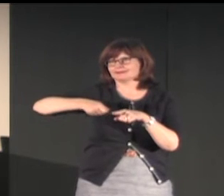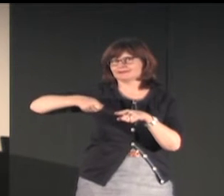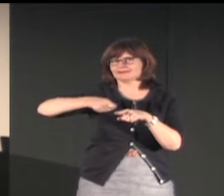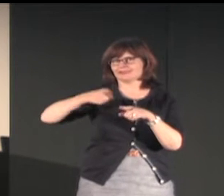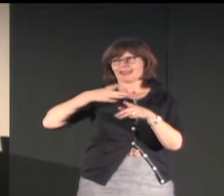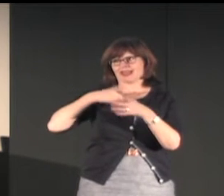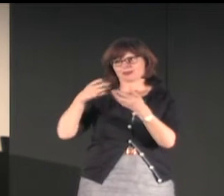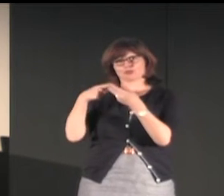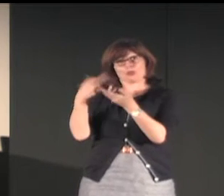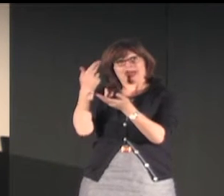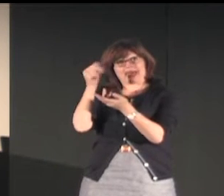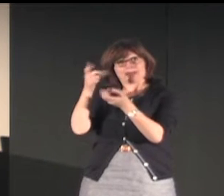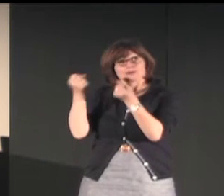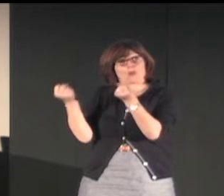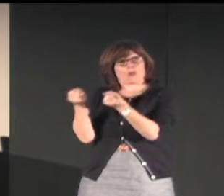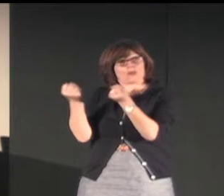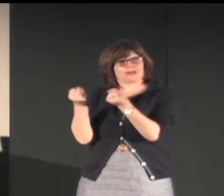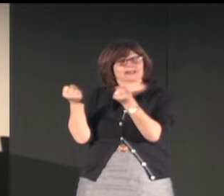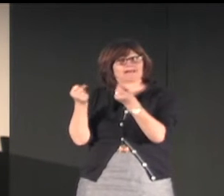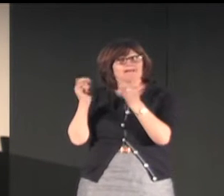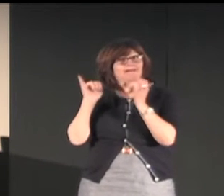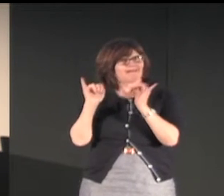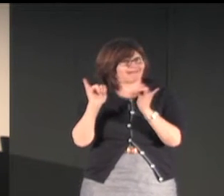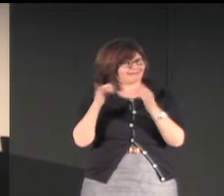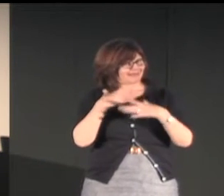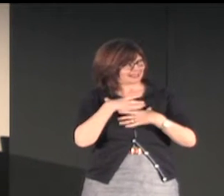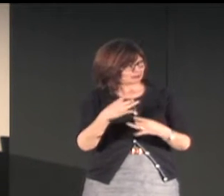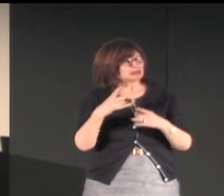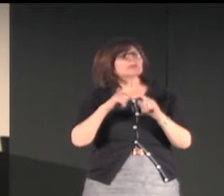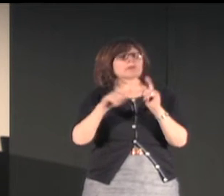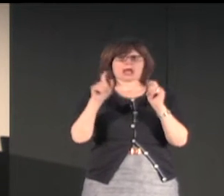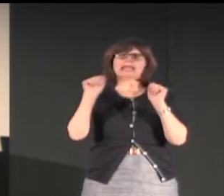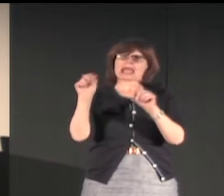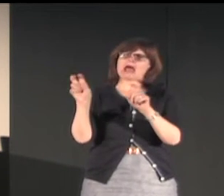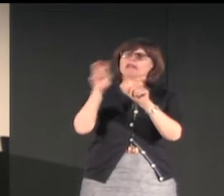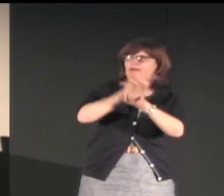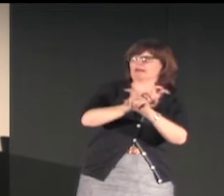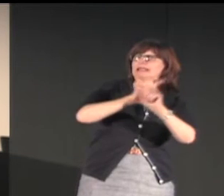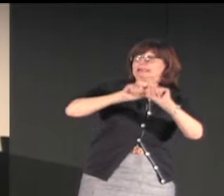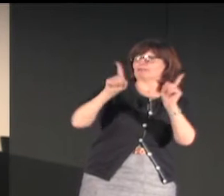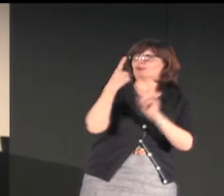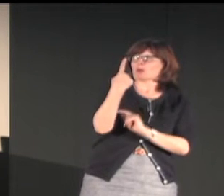sign that shows the way that the implement is held versus what it looks like